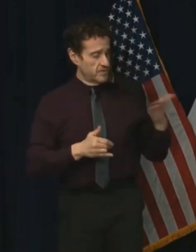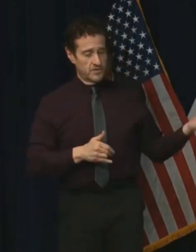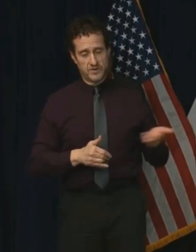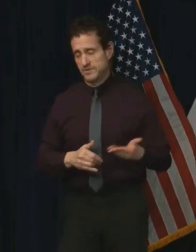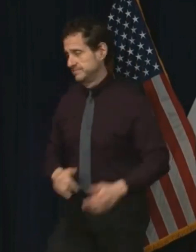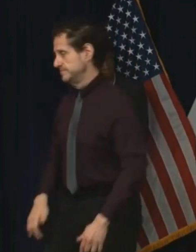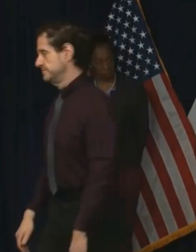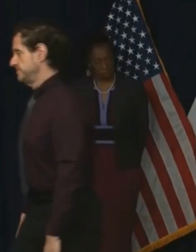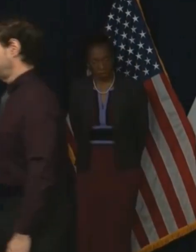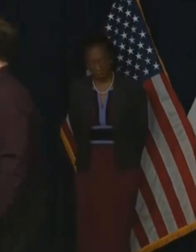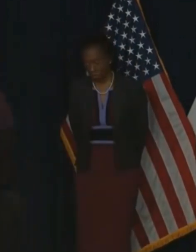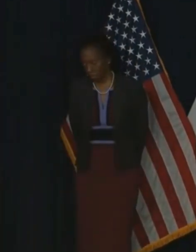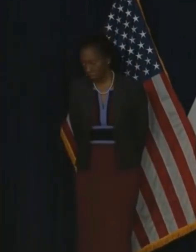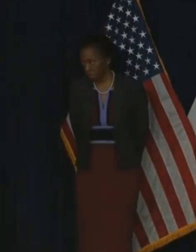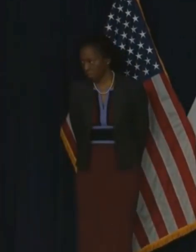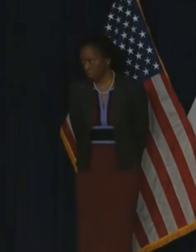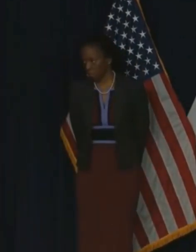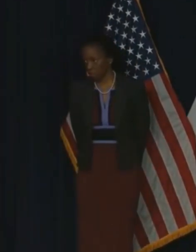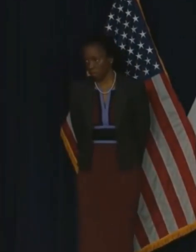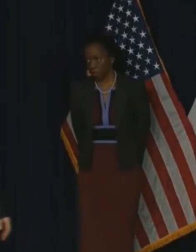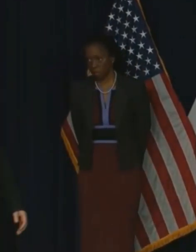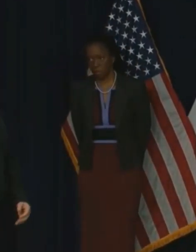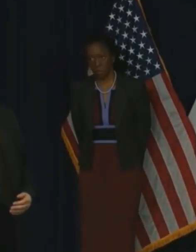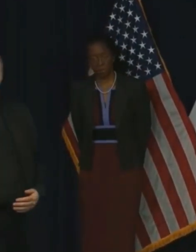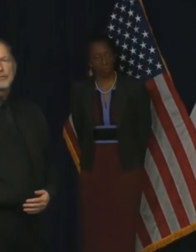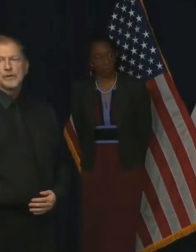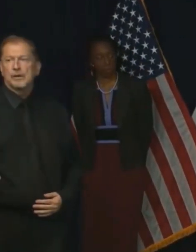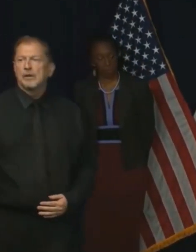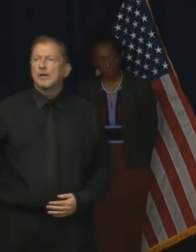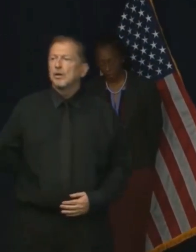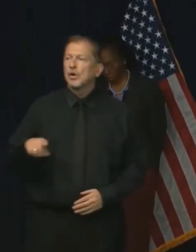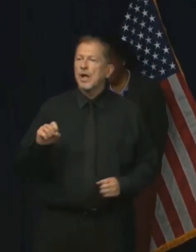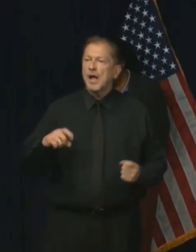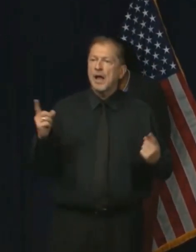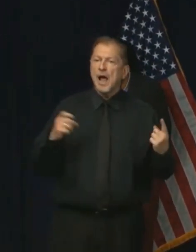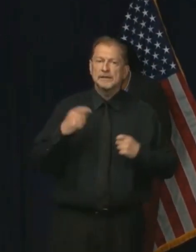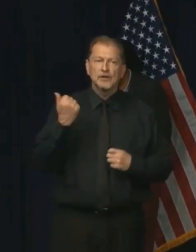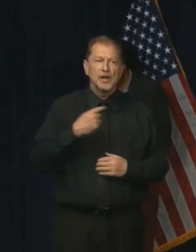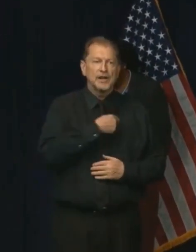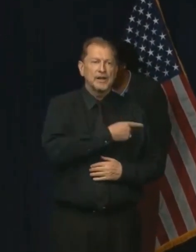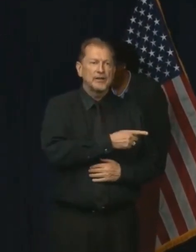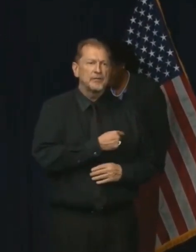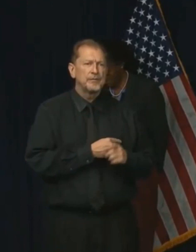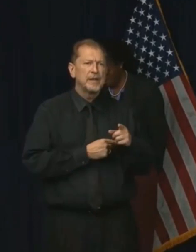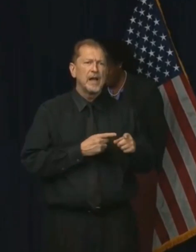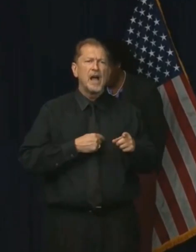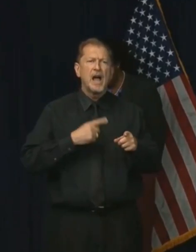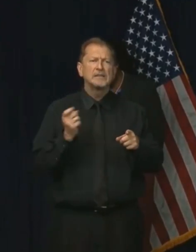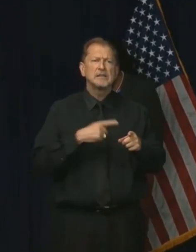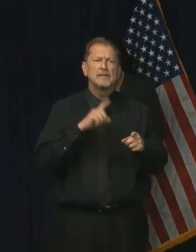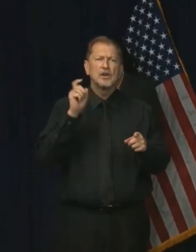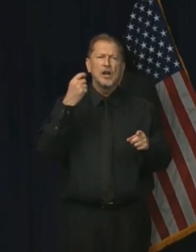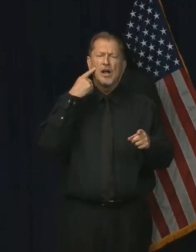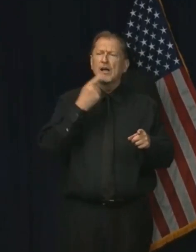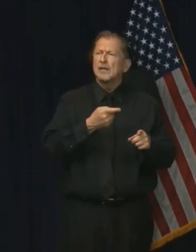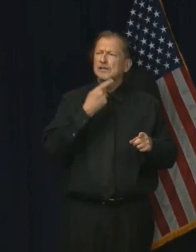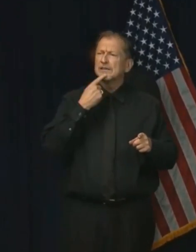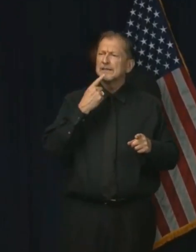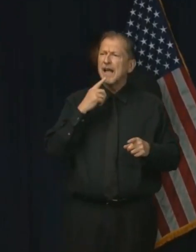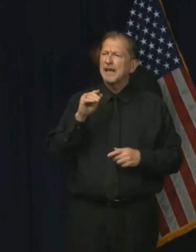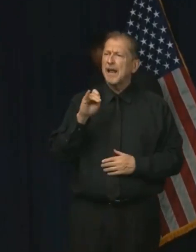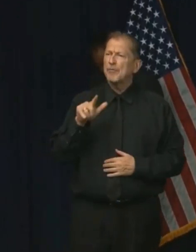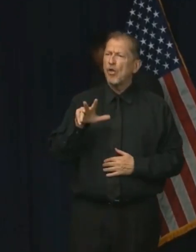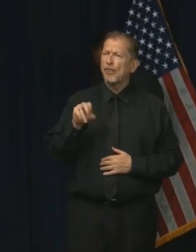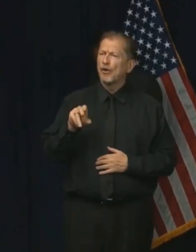Happy to take any questions, the mayor, me, or anybody who's up here today. Governor, why don't we have to take this short in the order, and